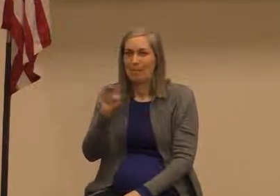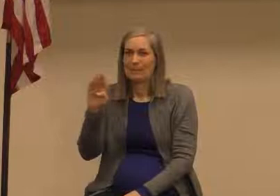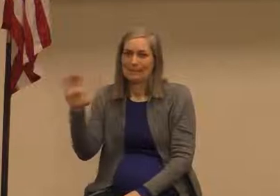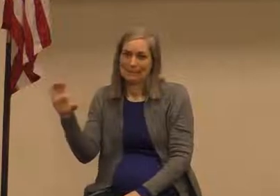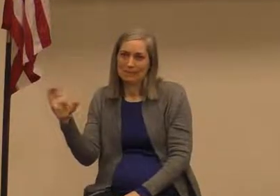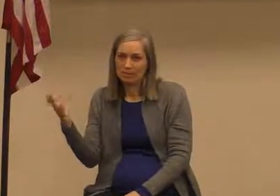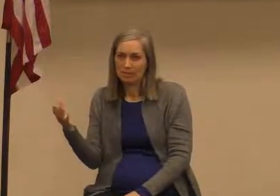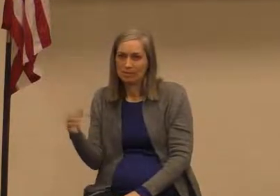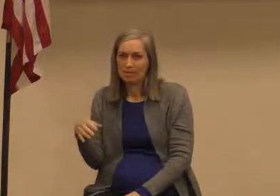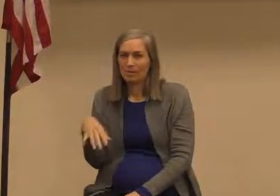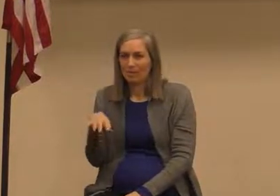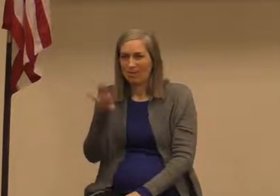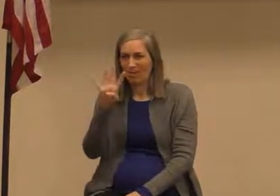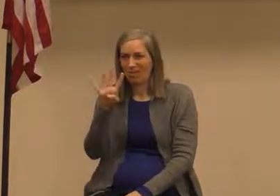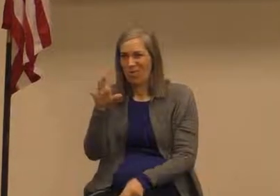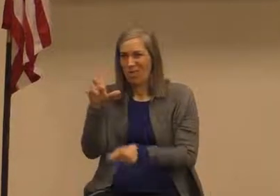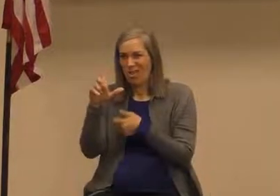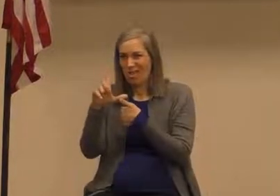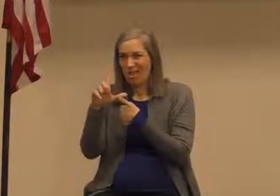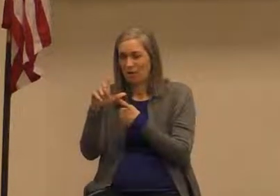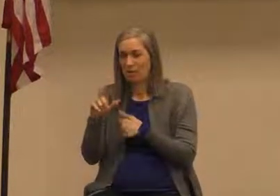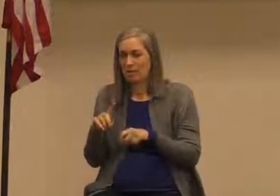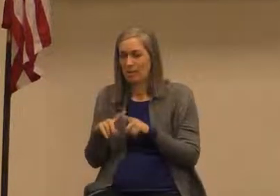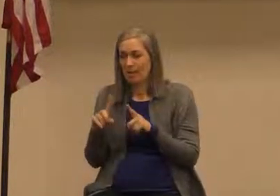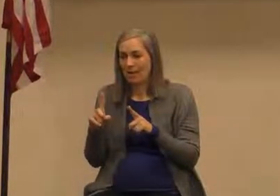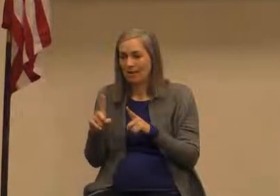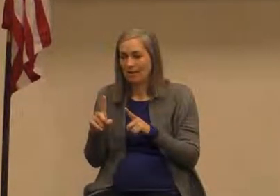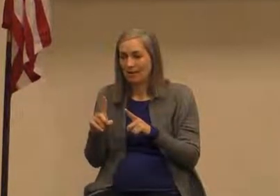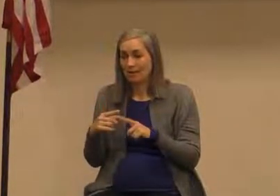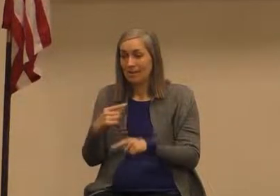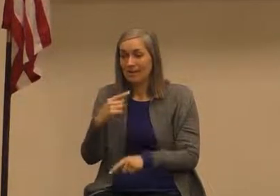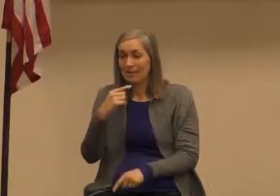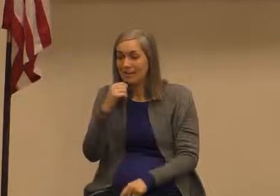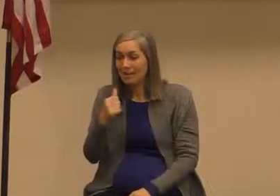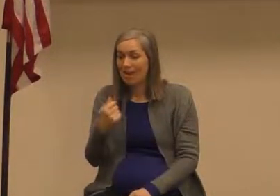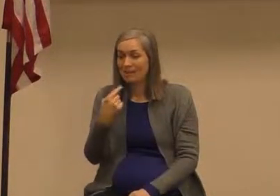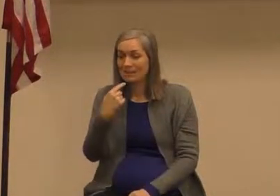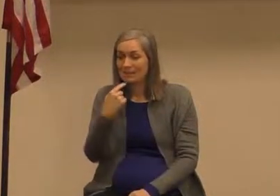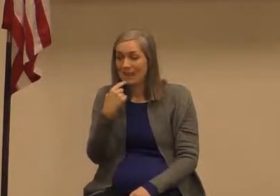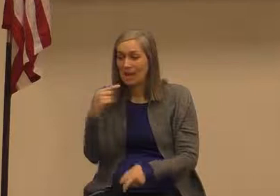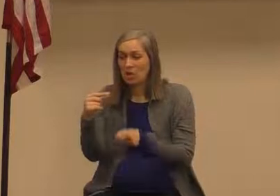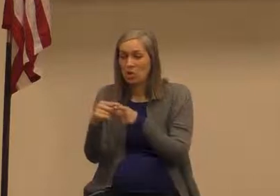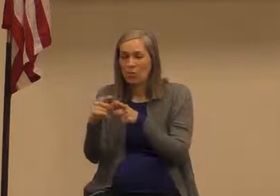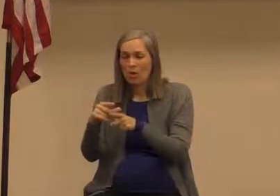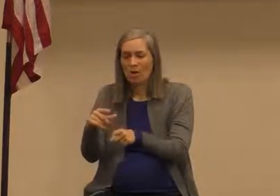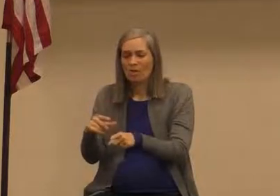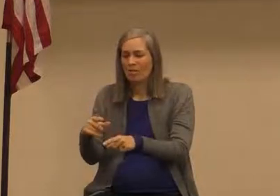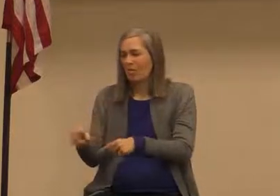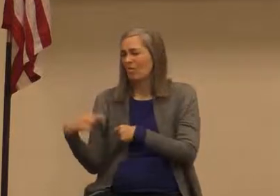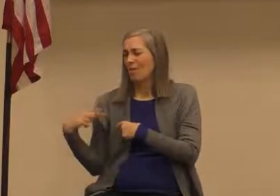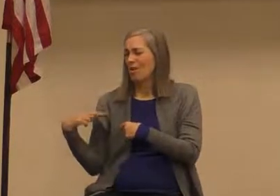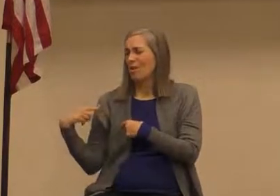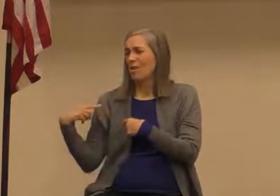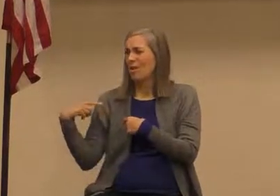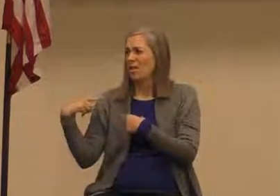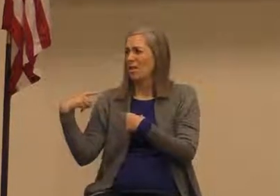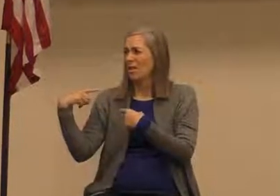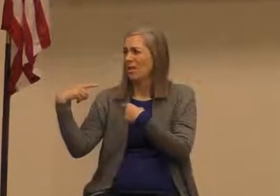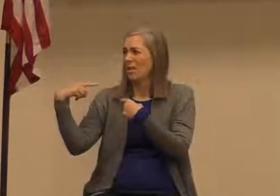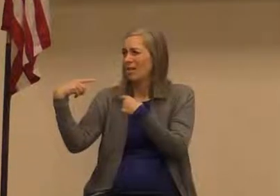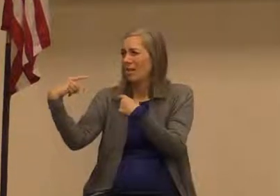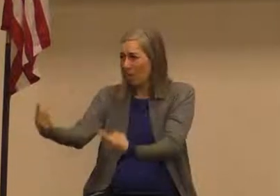letters but after a time of omitting that sound after a prolonged time of omitting that sound tradition has it that